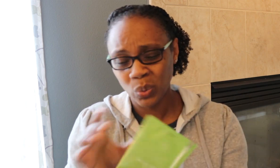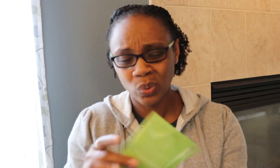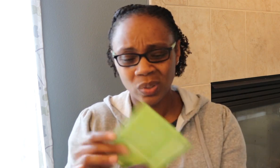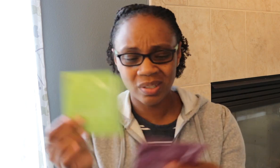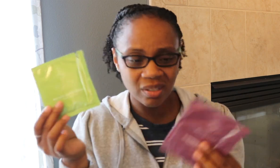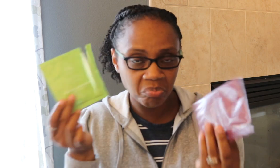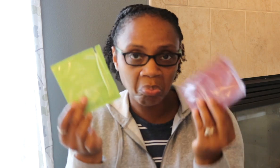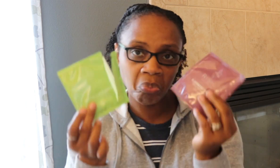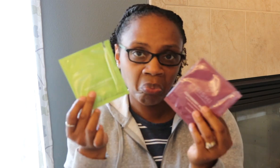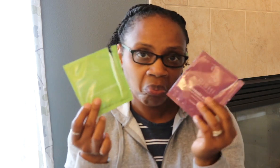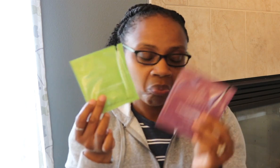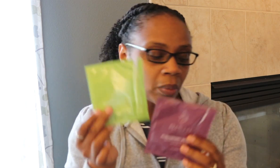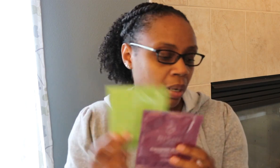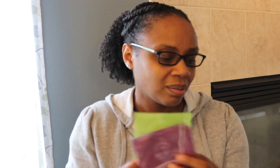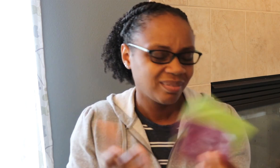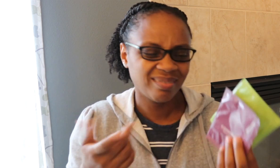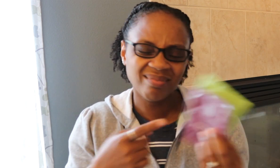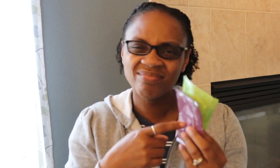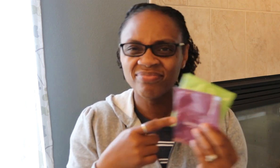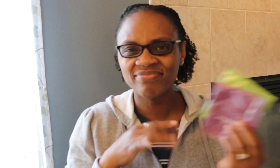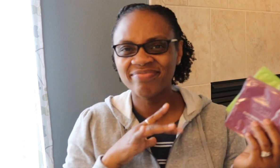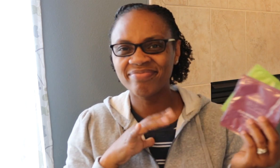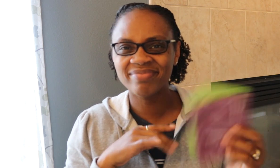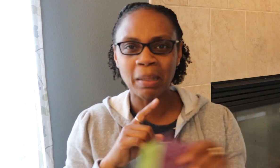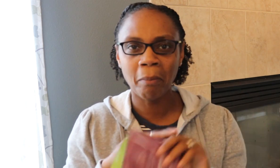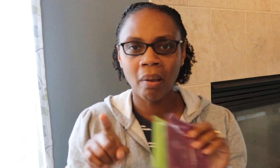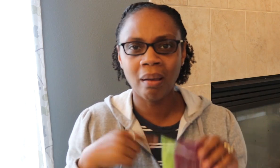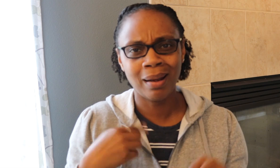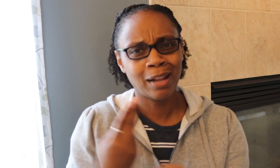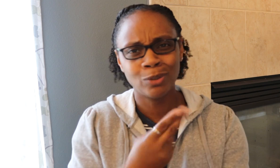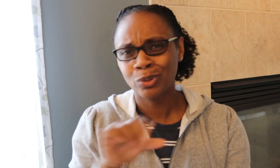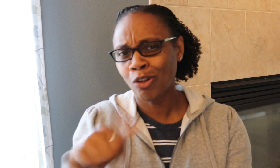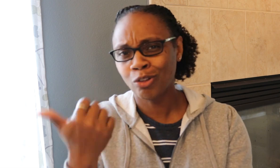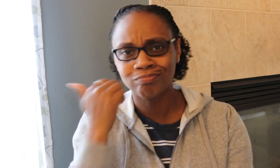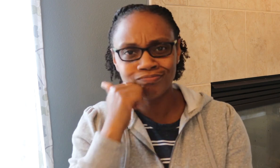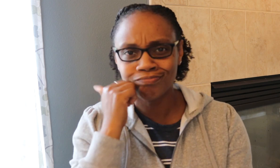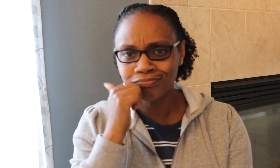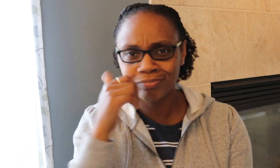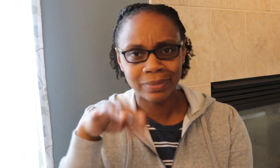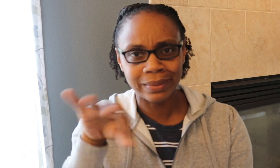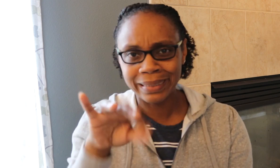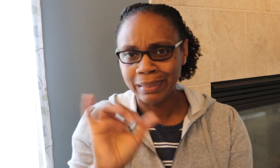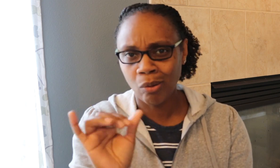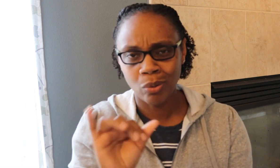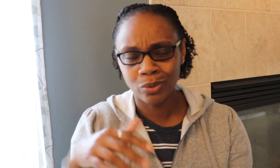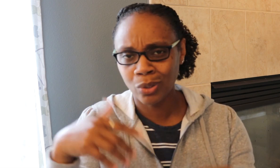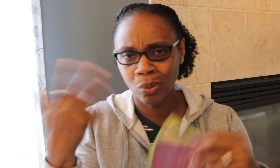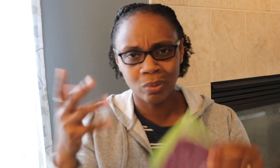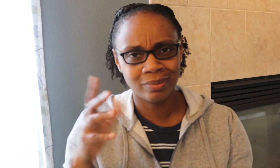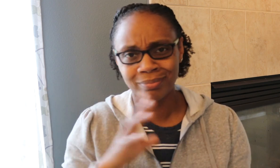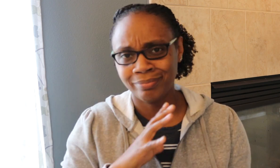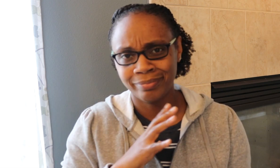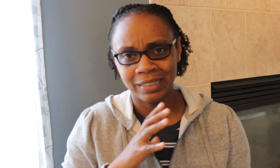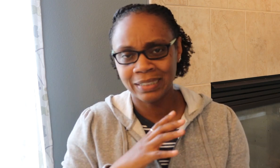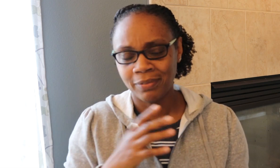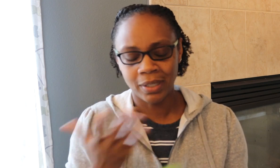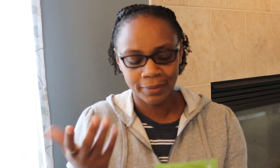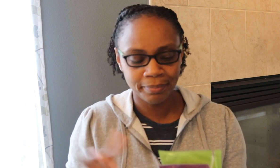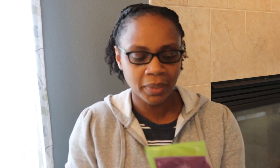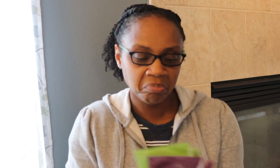of, um, two that I've used. This is kind of a fancy brand, but I've definitely used, you know, just your regular old tea bags too and